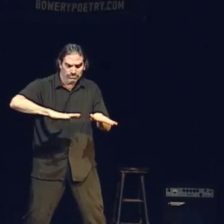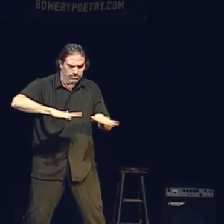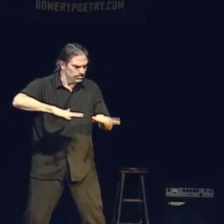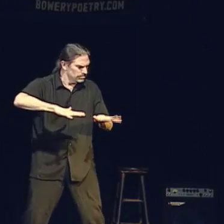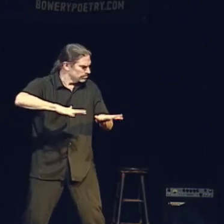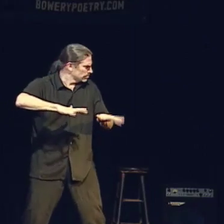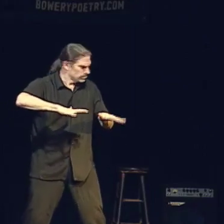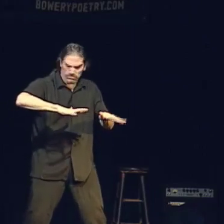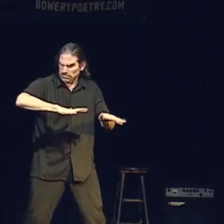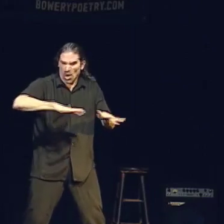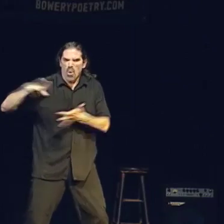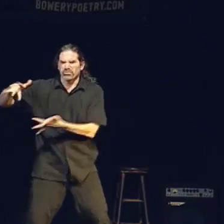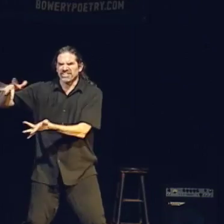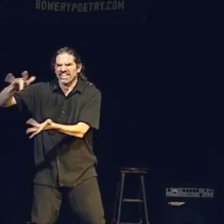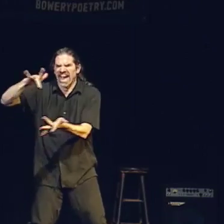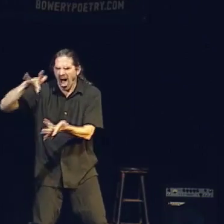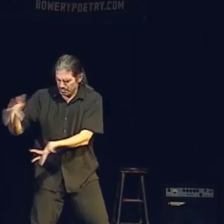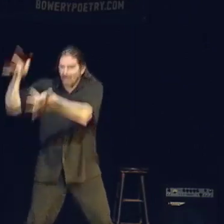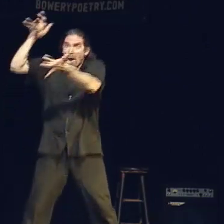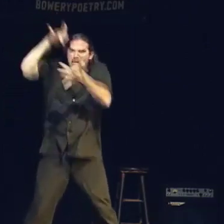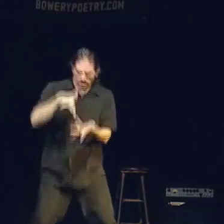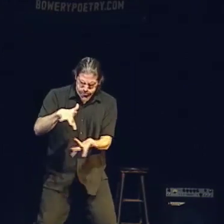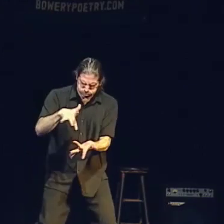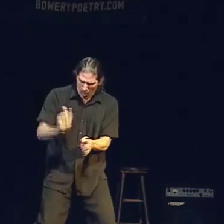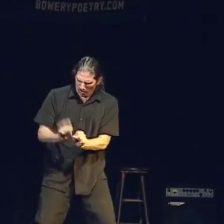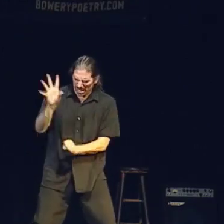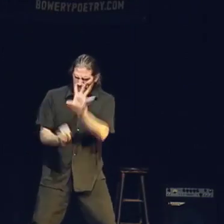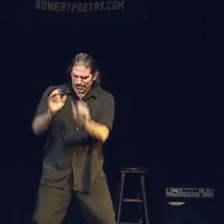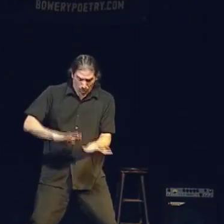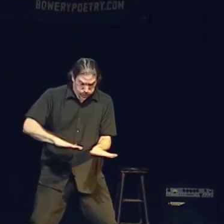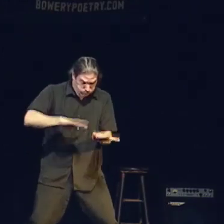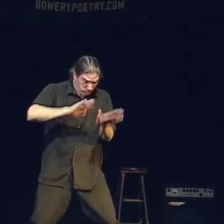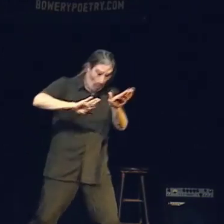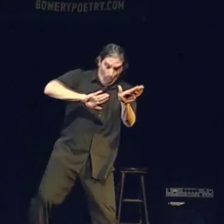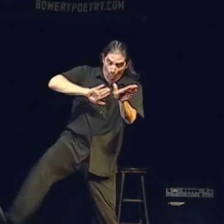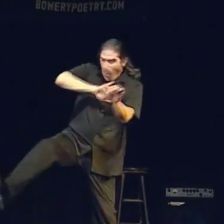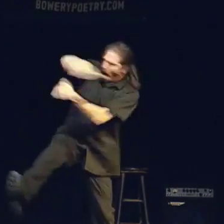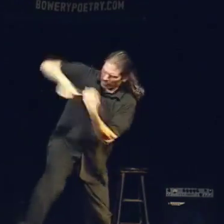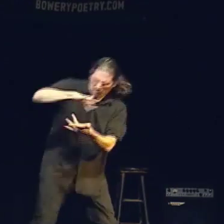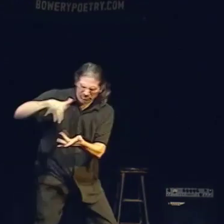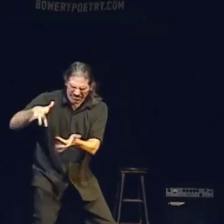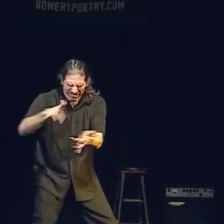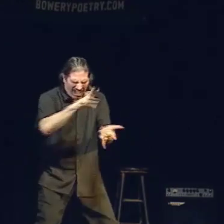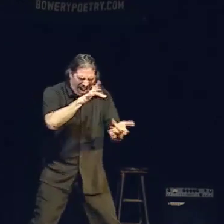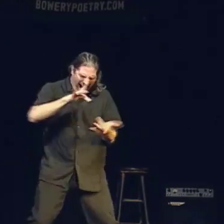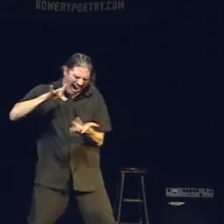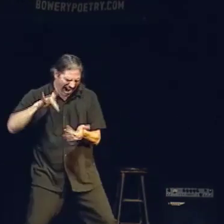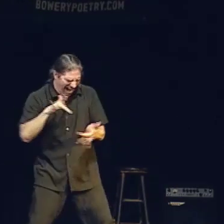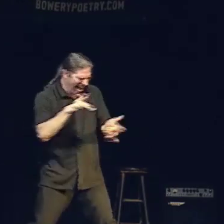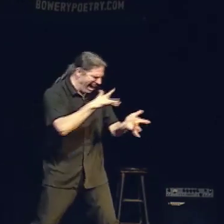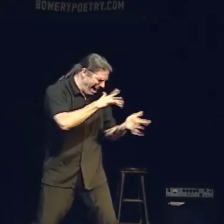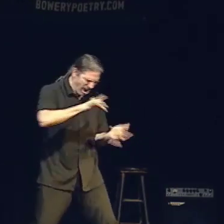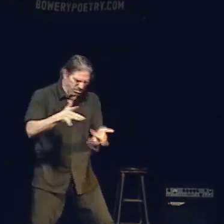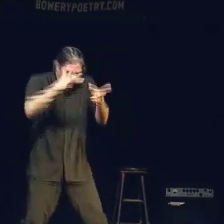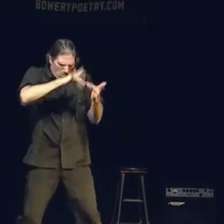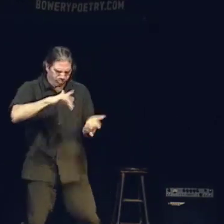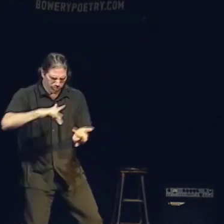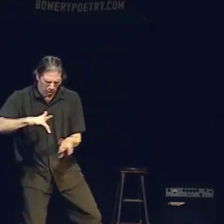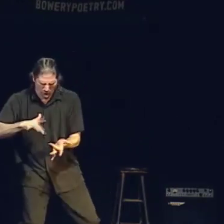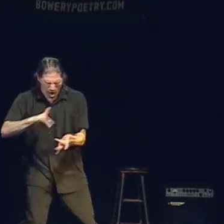Pulled. Pulled. As the river winds up into the storm. Which disappears.